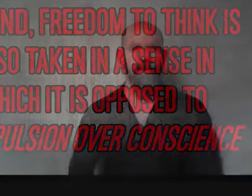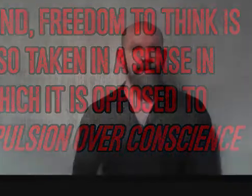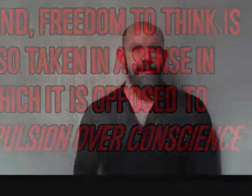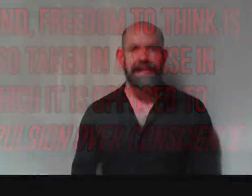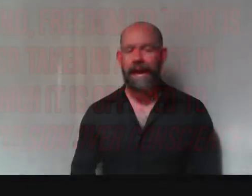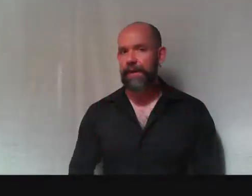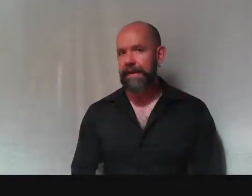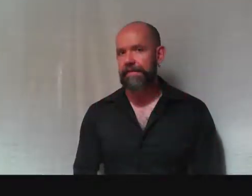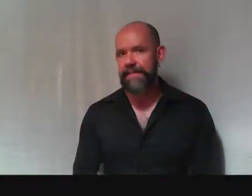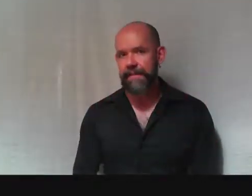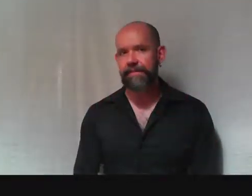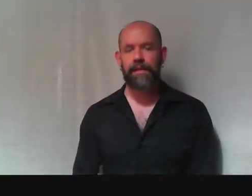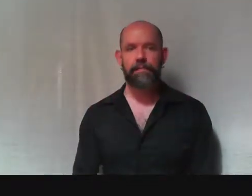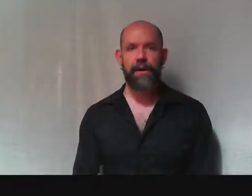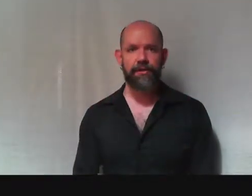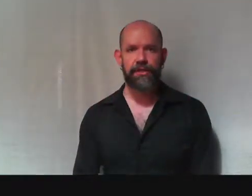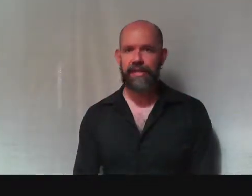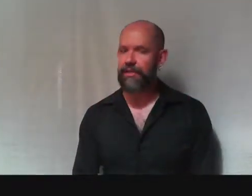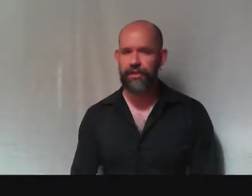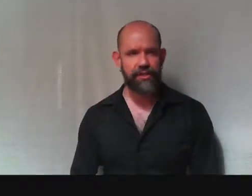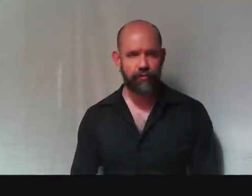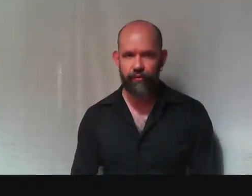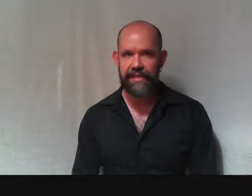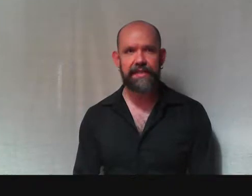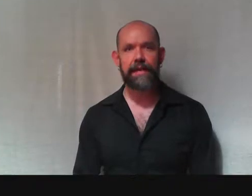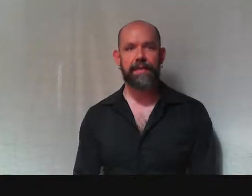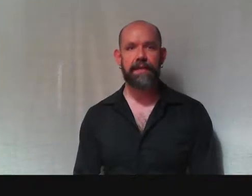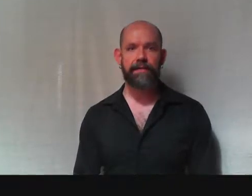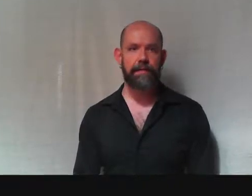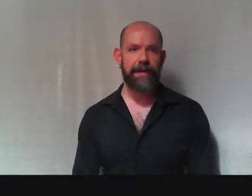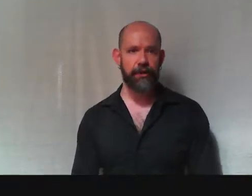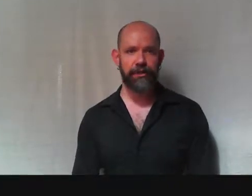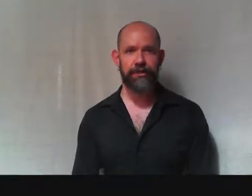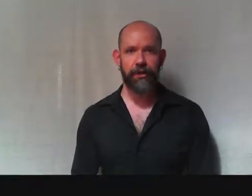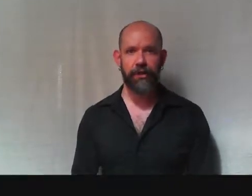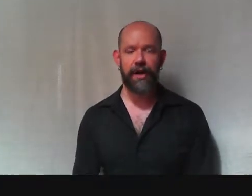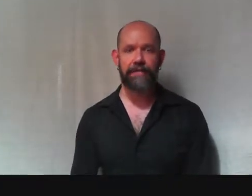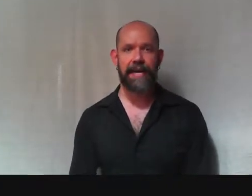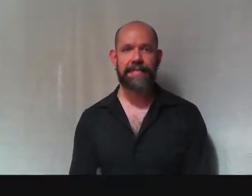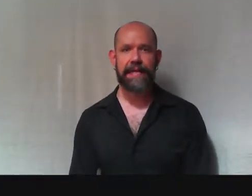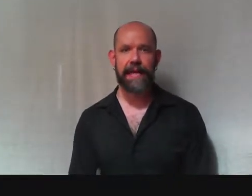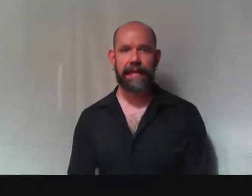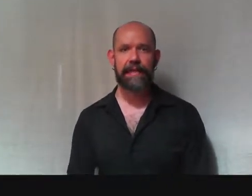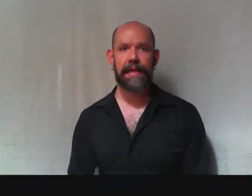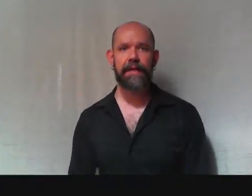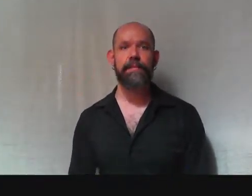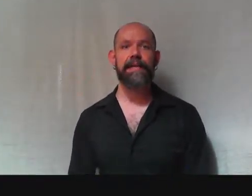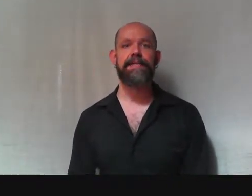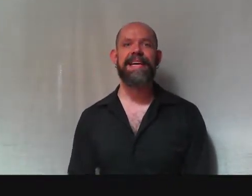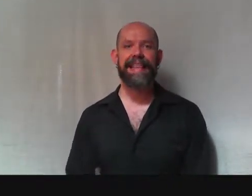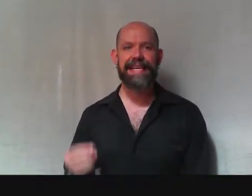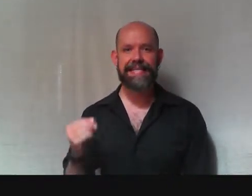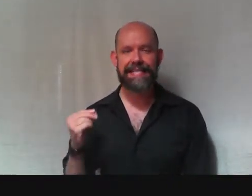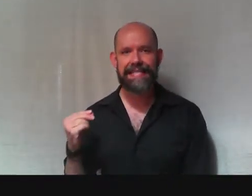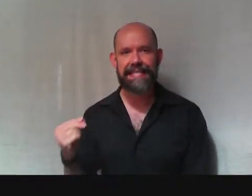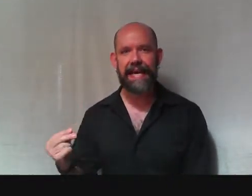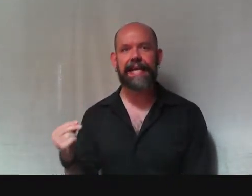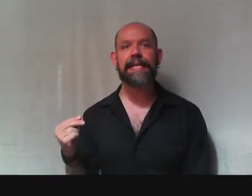Now, if civil compulsion is just a restatement of the major concern of the essay on Enlightenment, this second